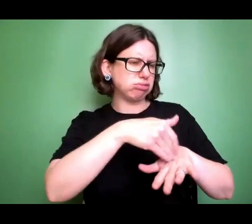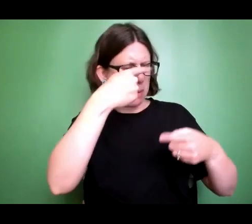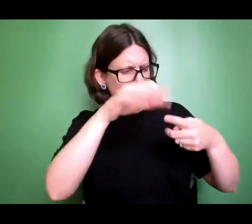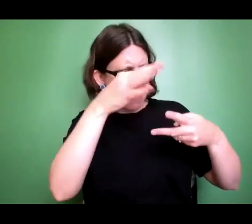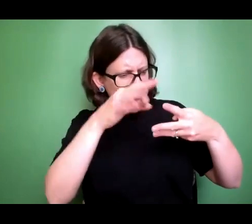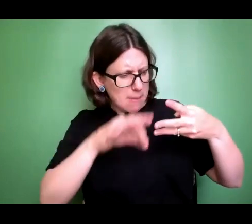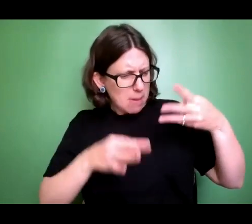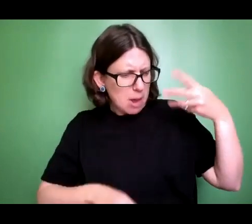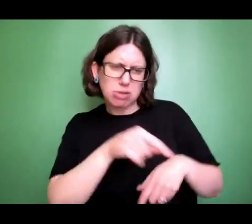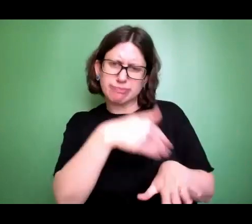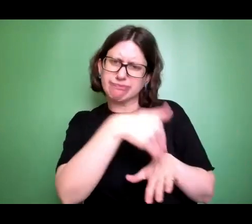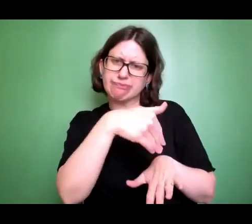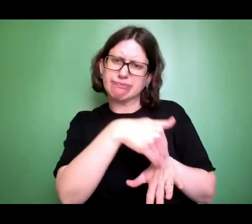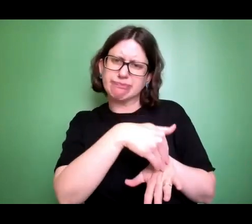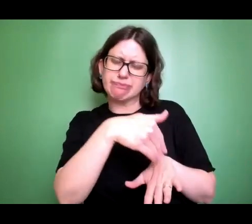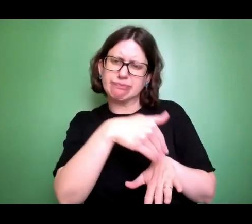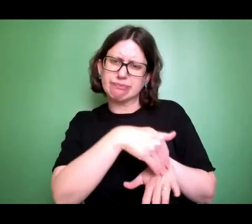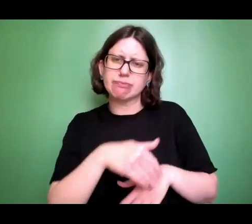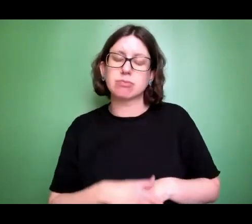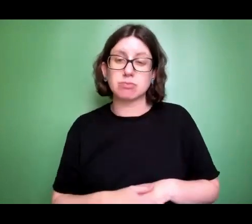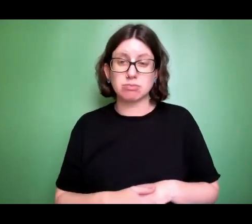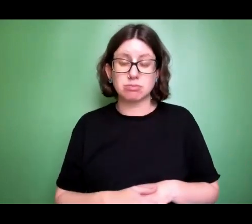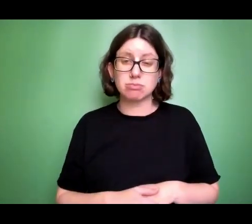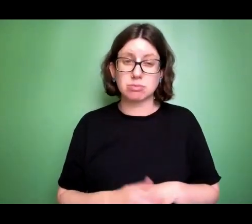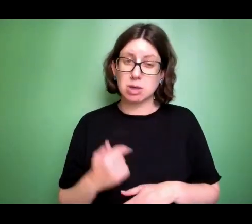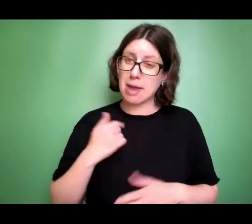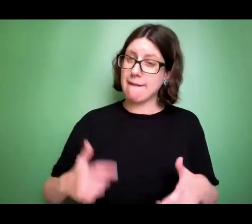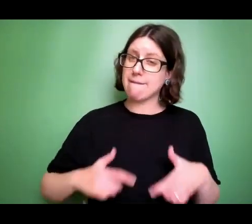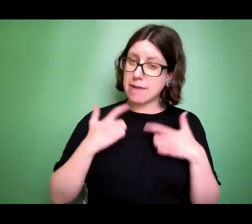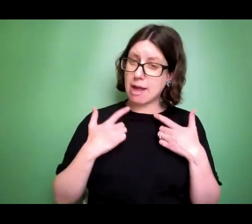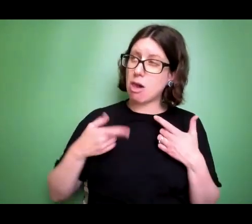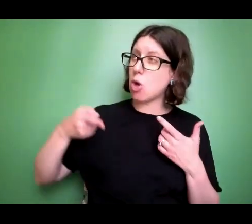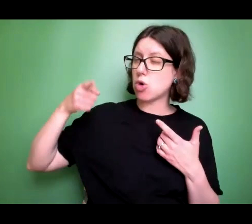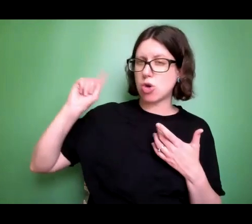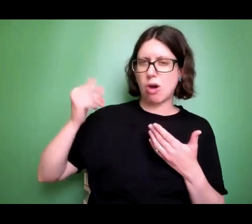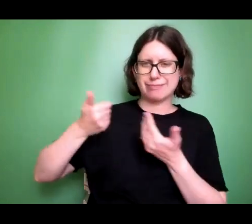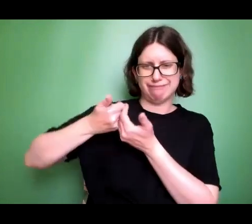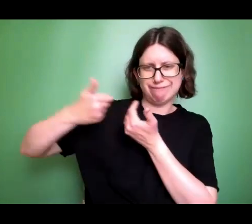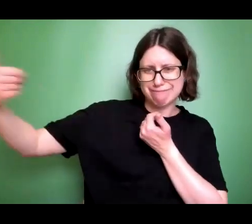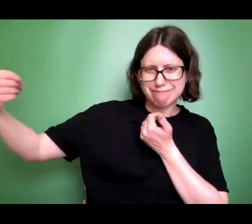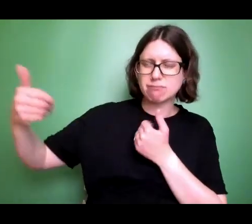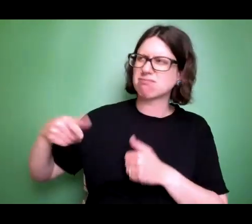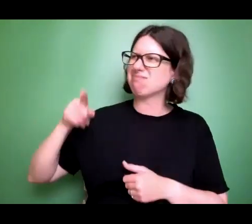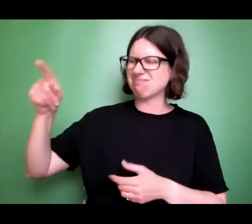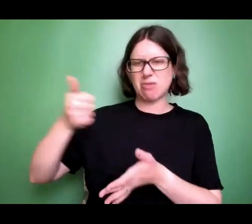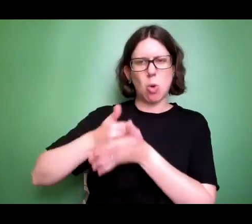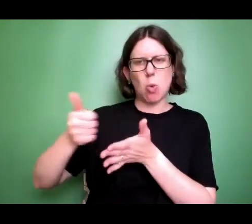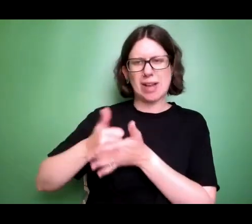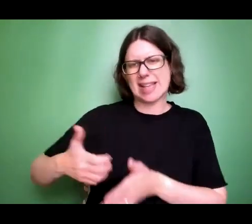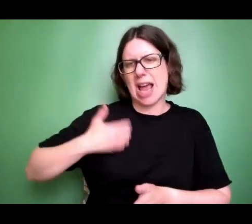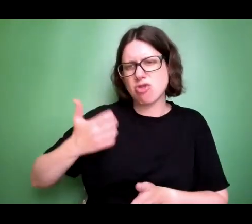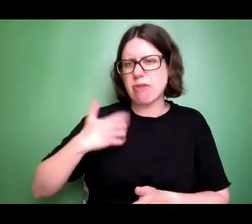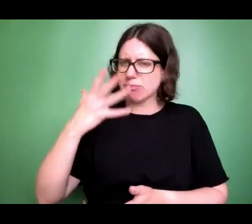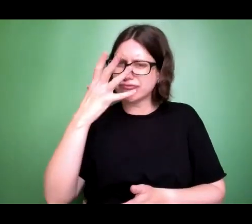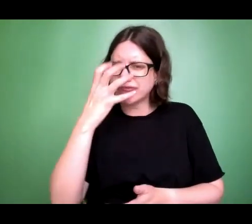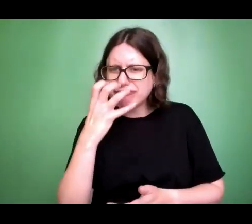waiting for the moment to throw them all in my face. I thought that he was distant. I thought that he was always upset. I thought that he was grumpy. And I just thought it was